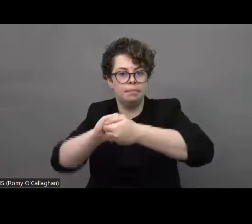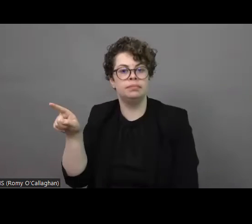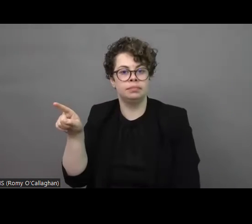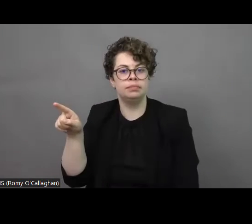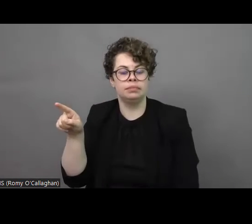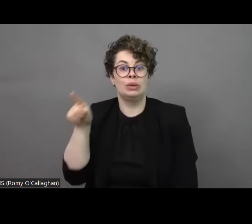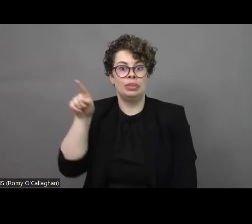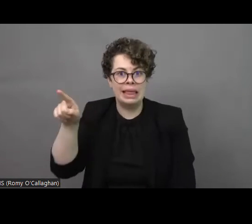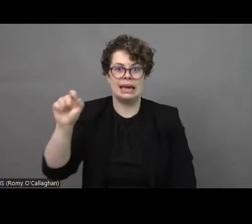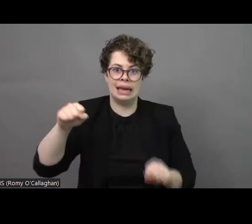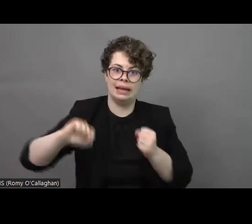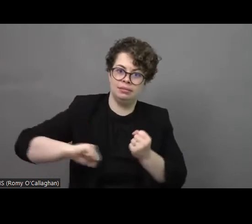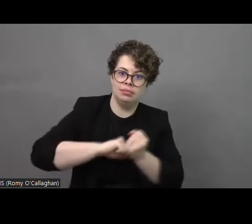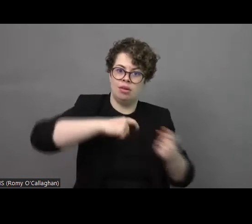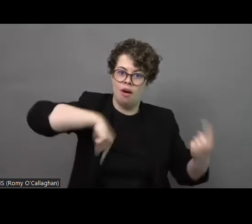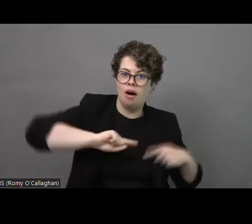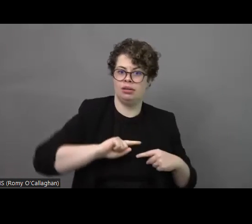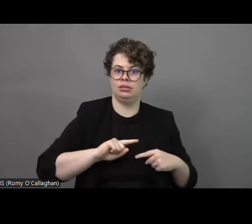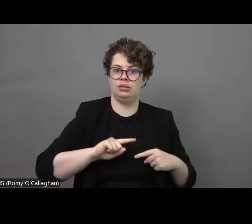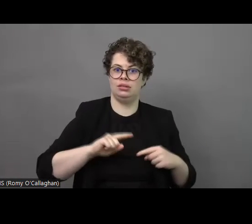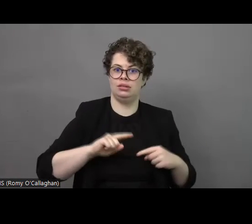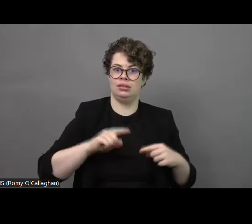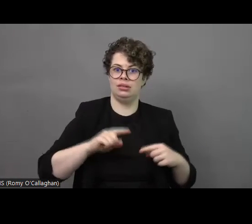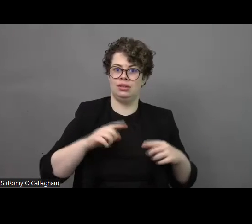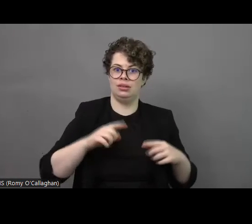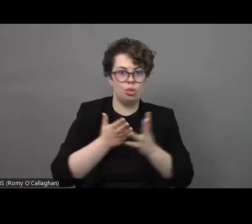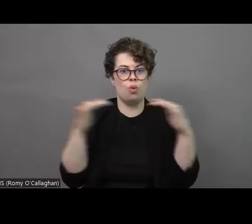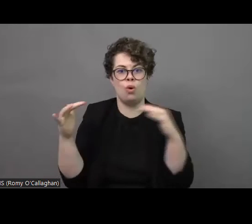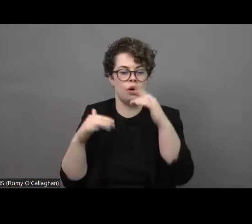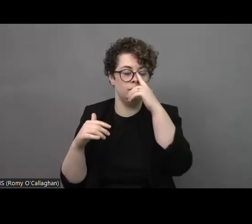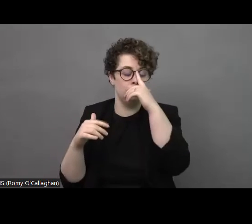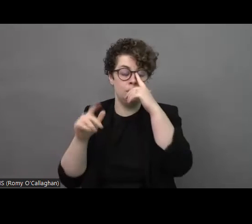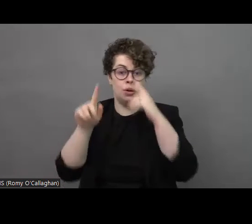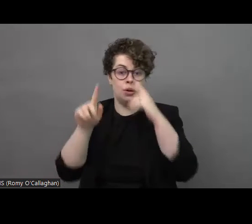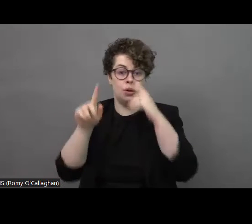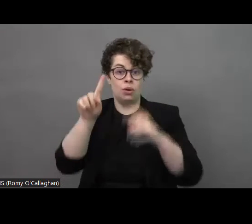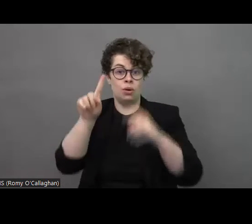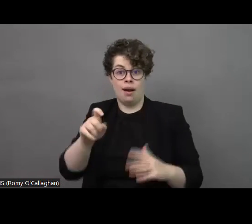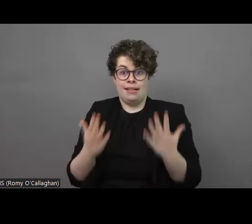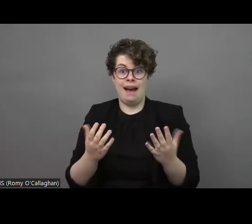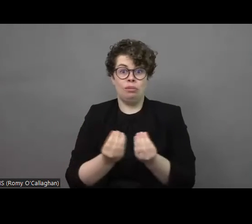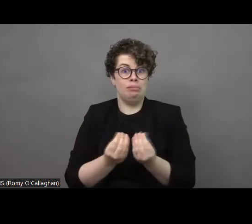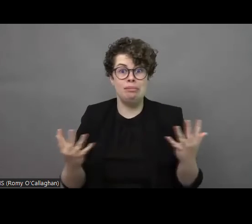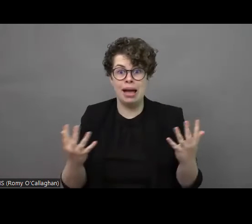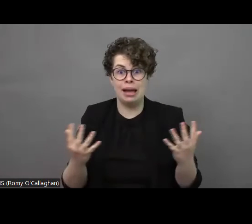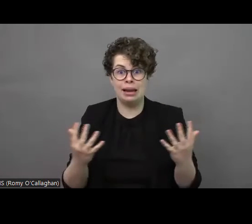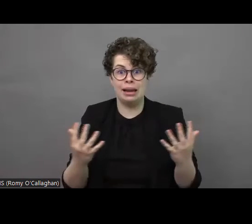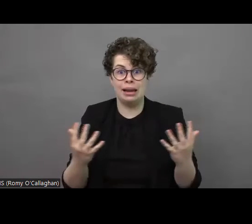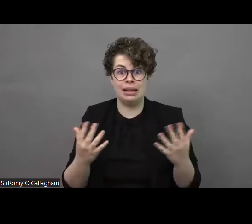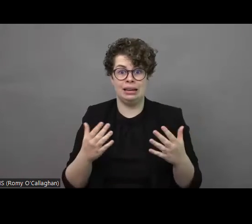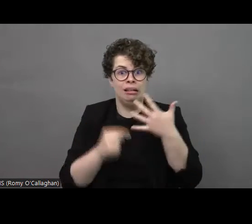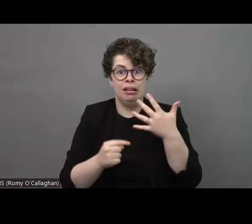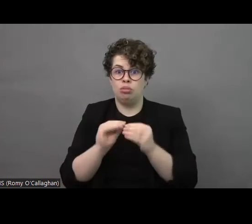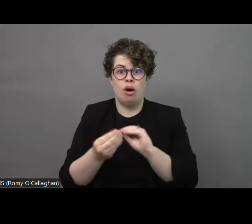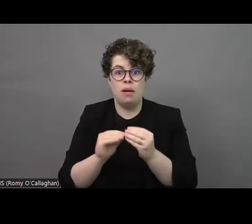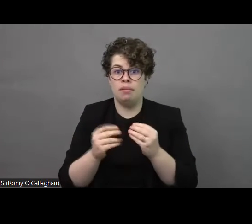persons with disabilities during the war because now basically we're facing a plethora of problems medical problems and